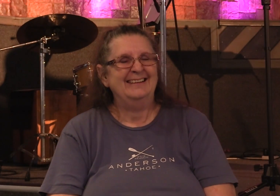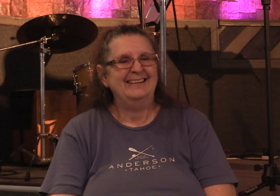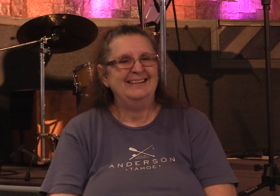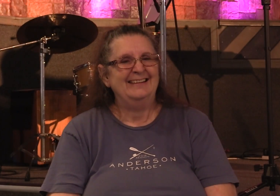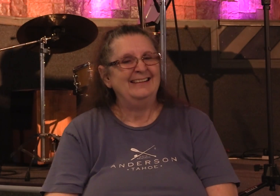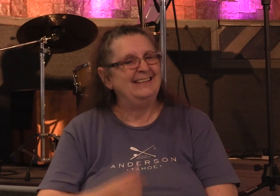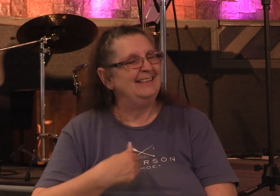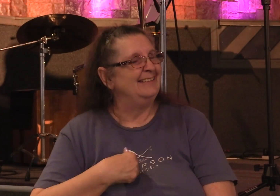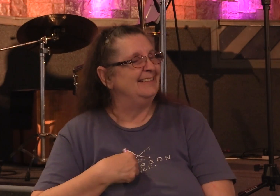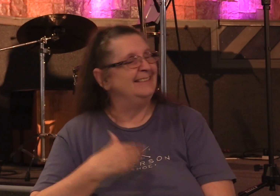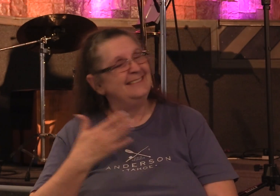it's just me